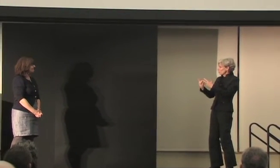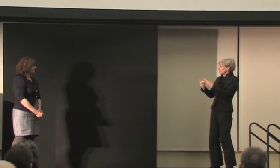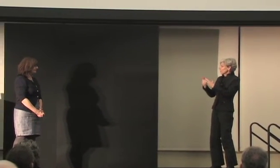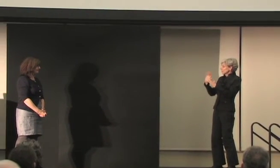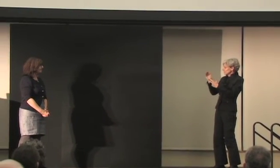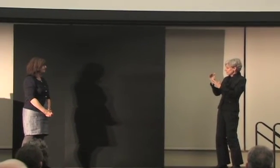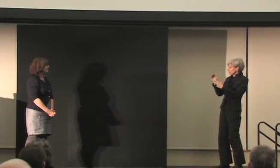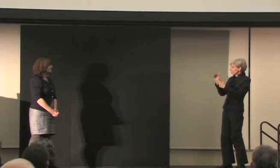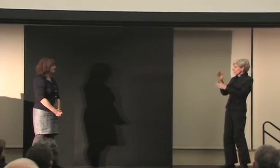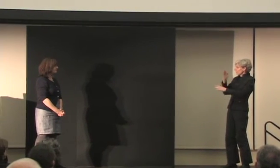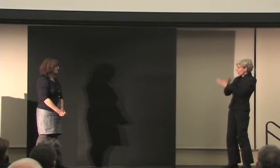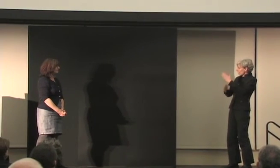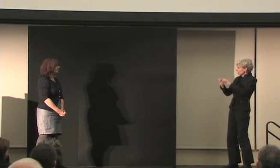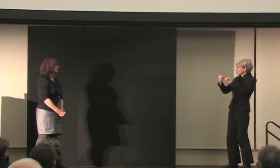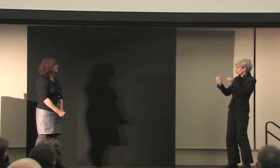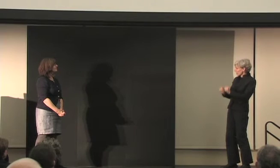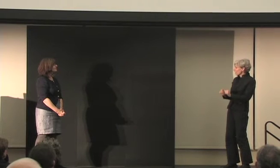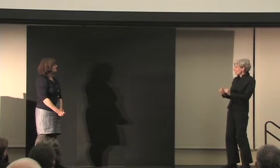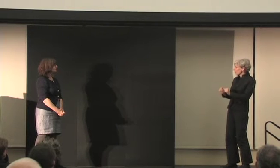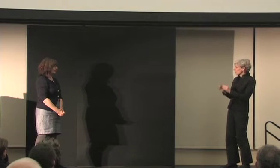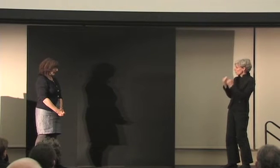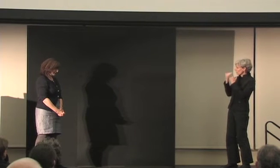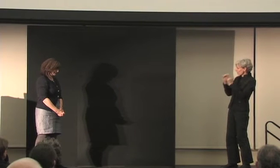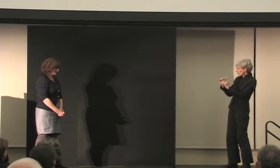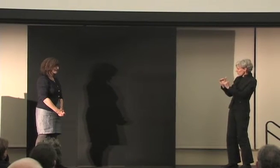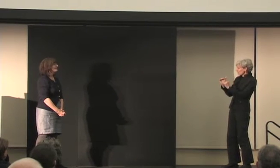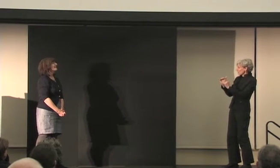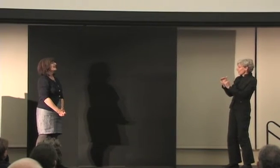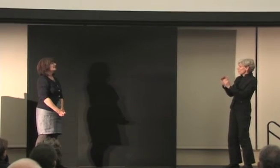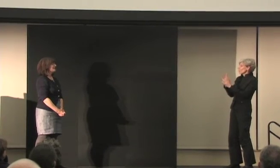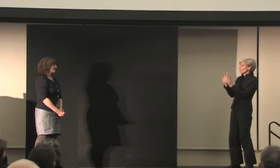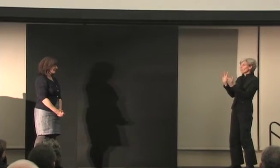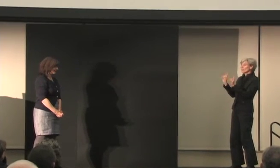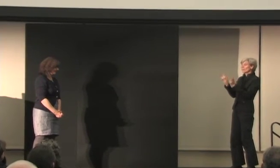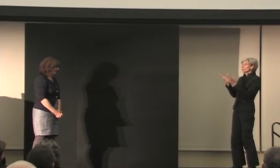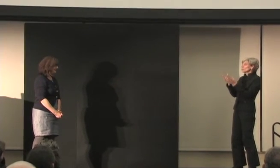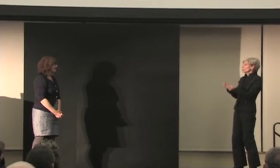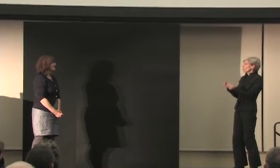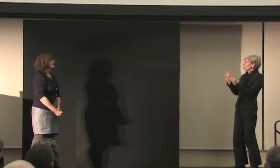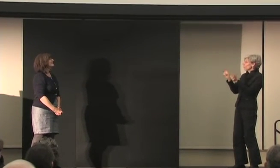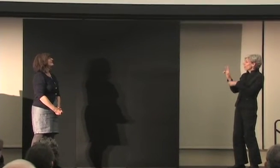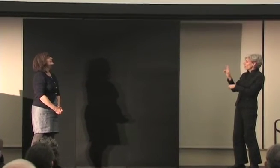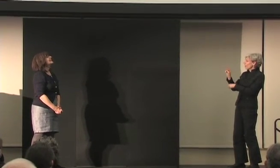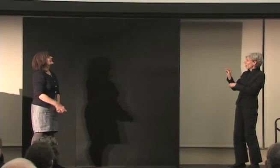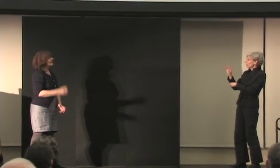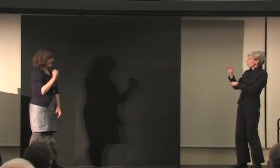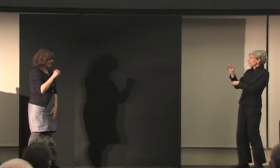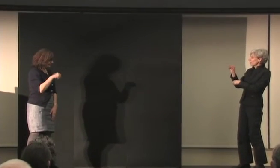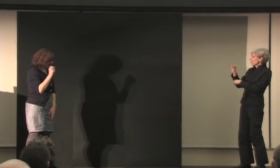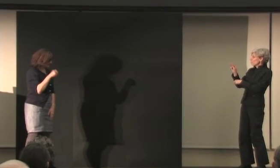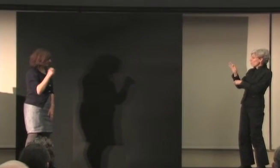in looking at the different generational uses of ABSL I did see that science shape was different